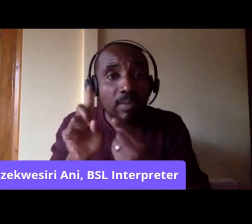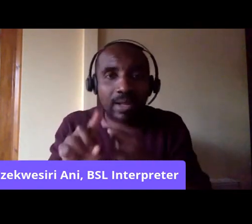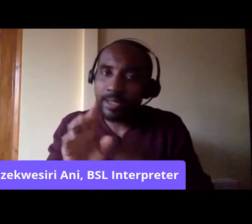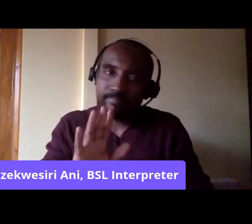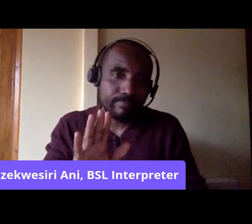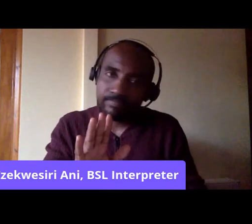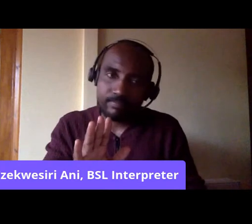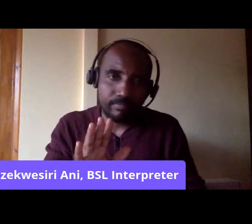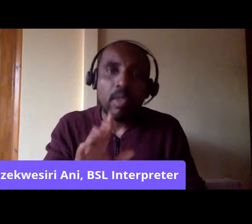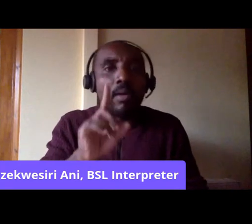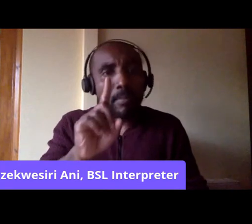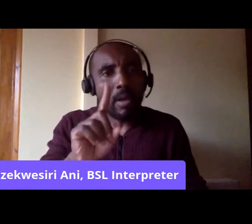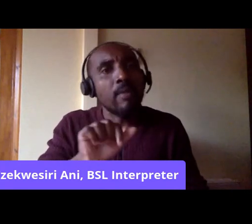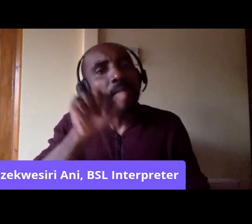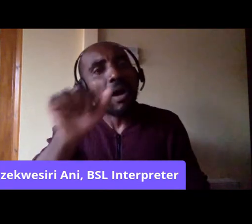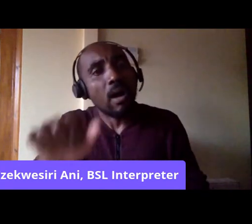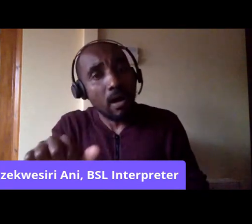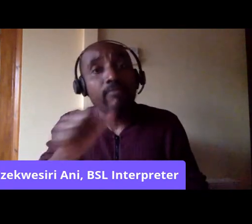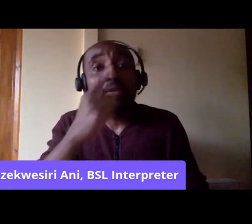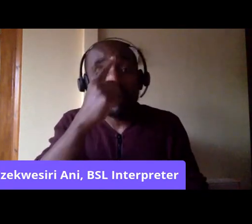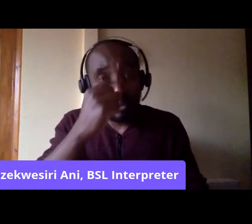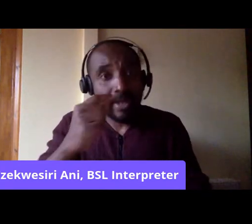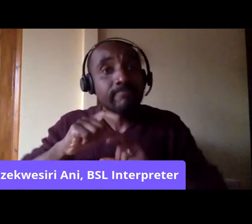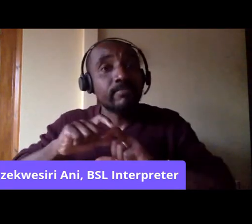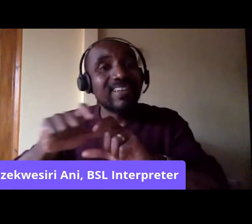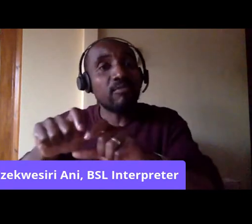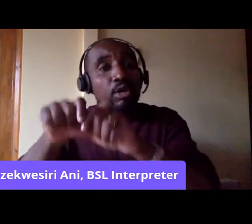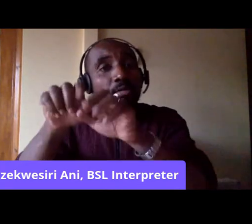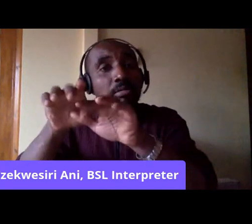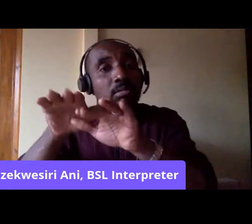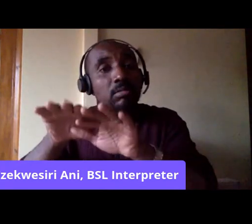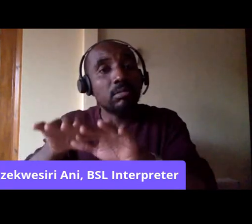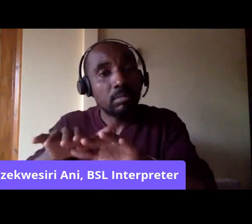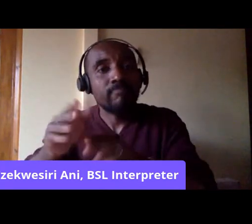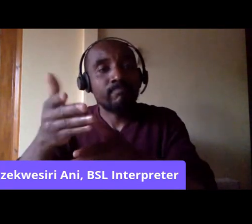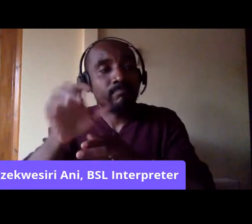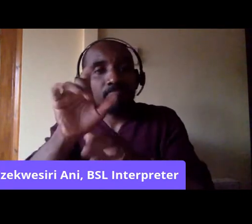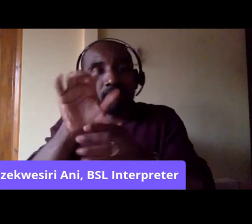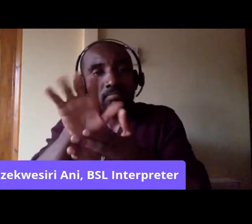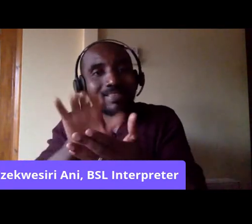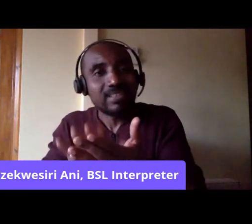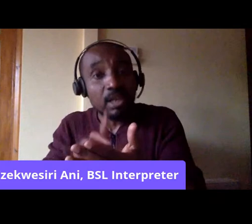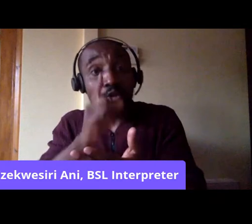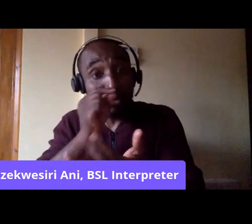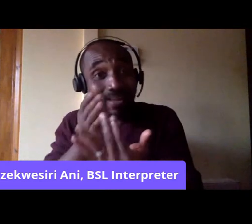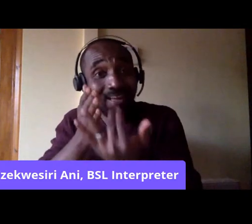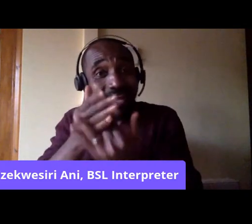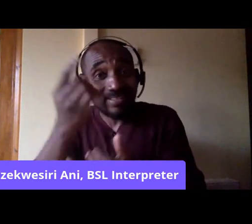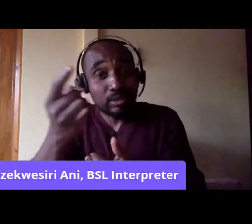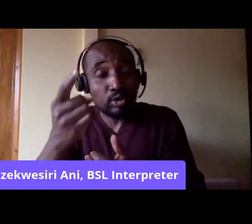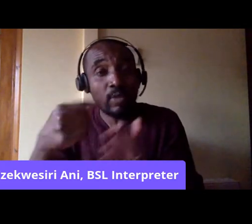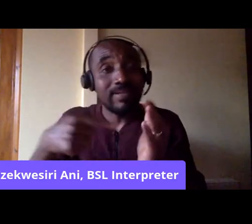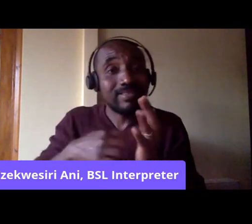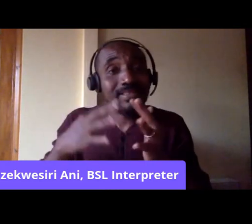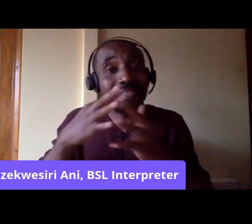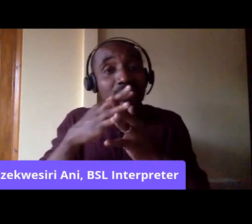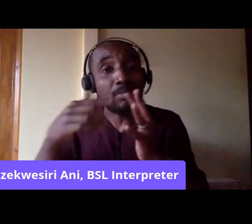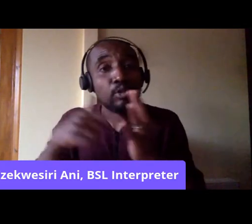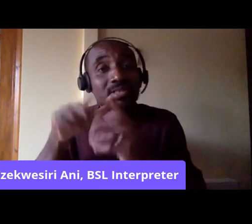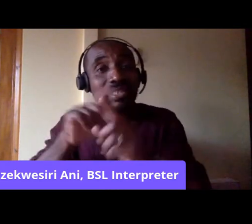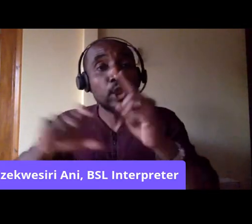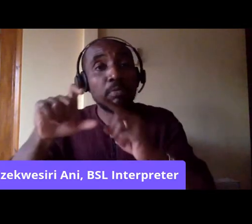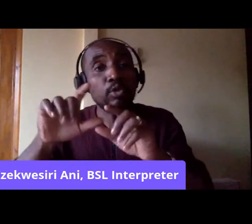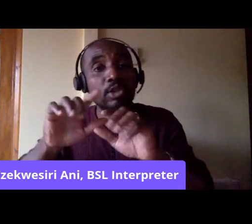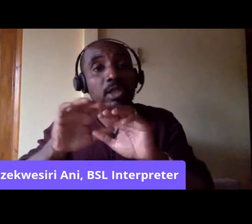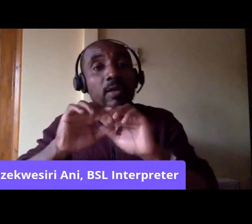But there is the opportunity for you to continue on the discussion. So you can actually access the World Transformed community forums